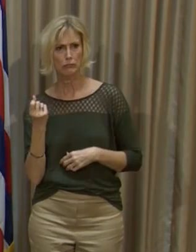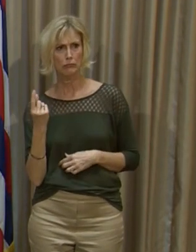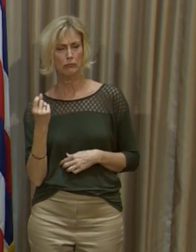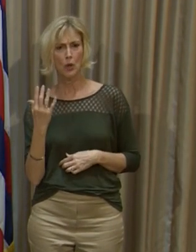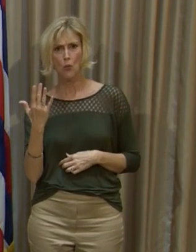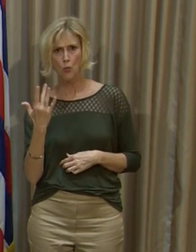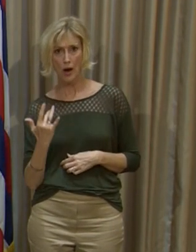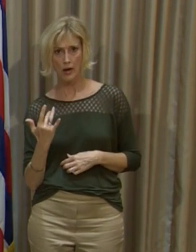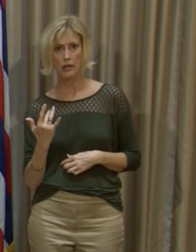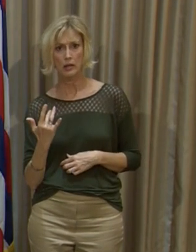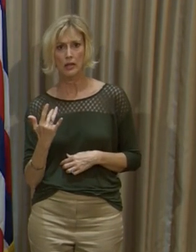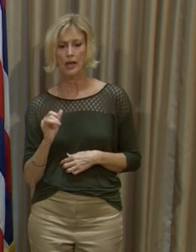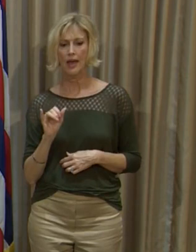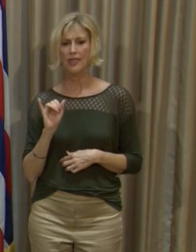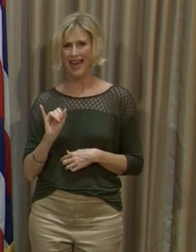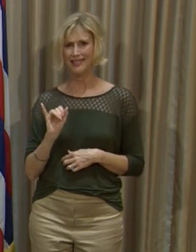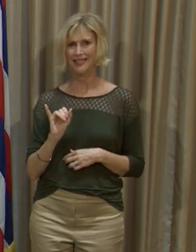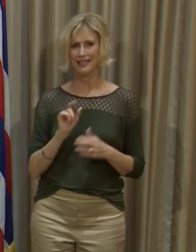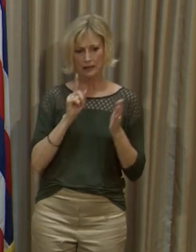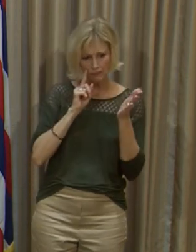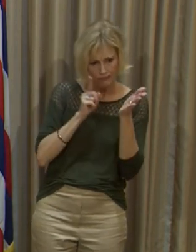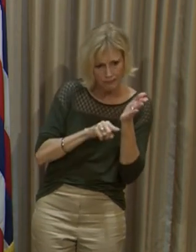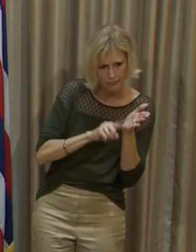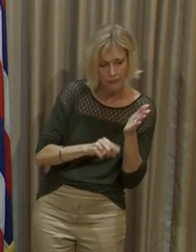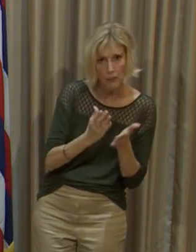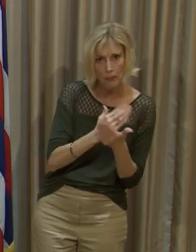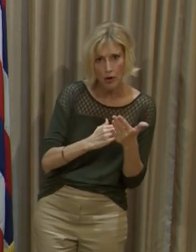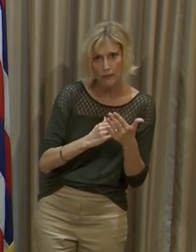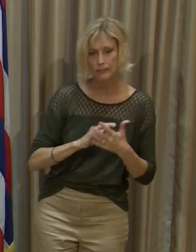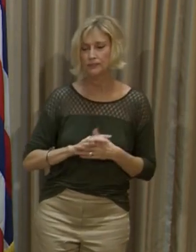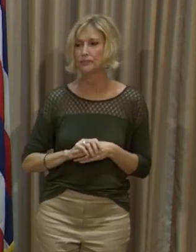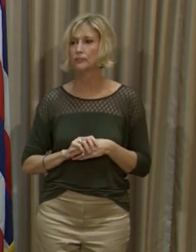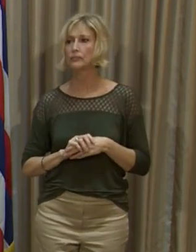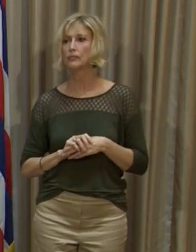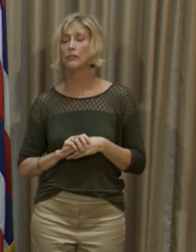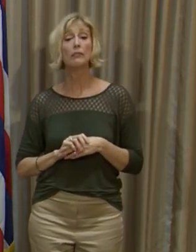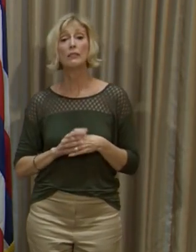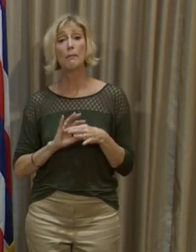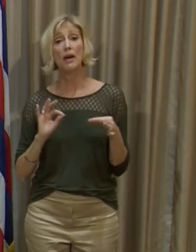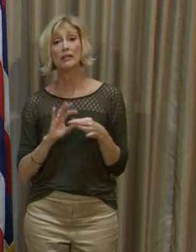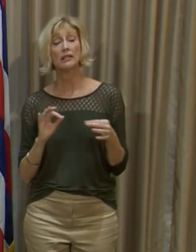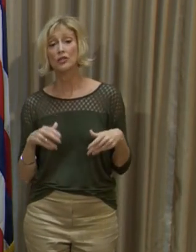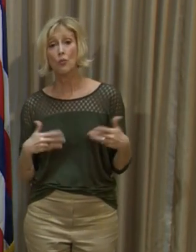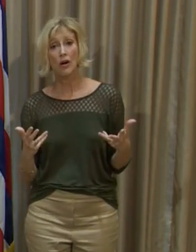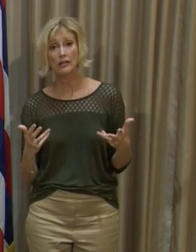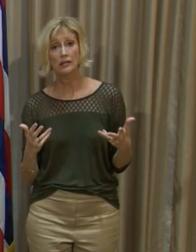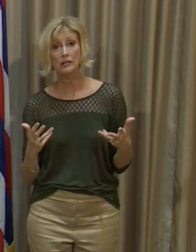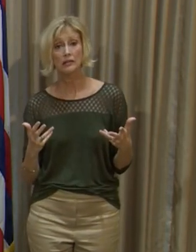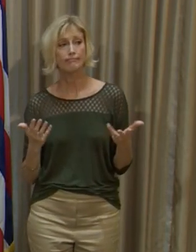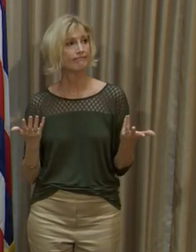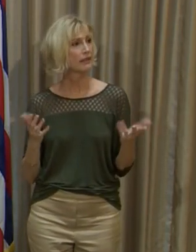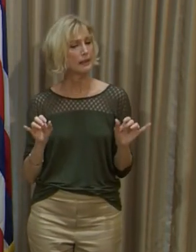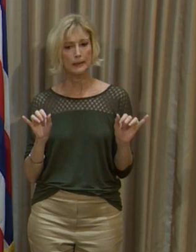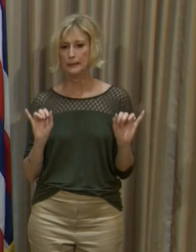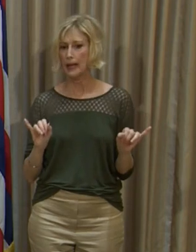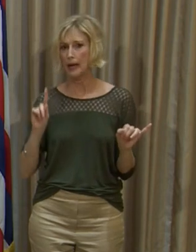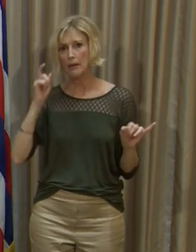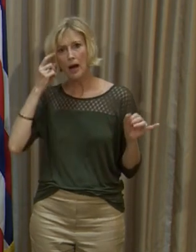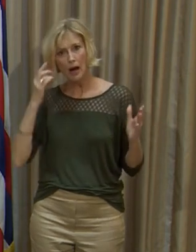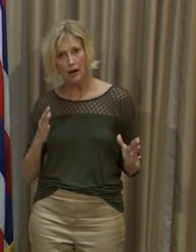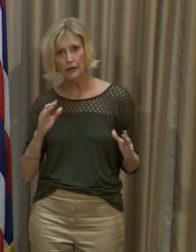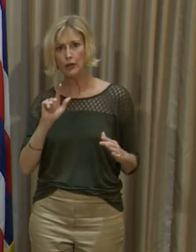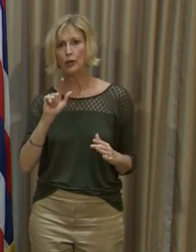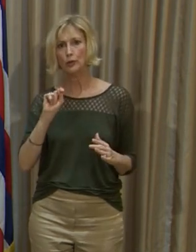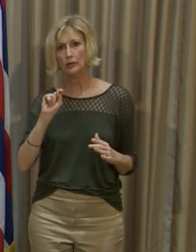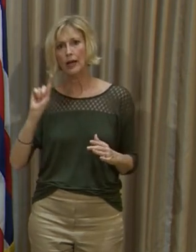So that's really the case investigation piece. The core message really is, just as the Governor and Lieutenant